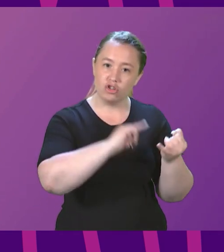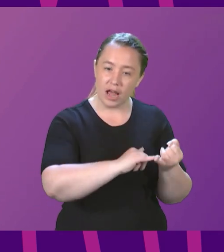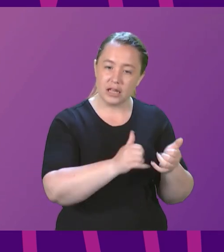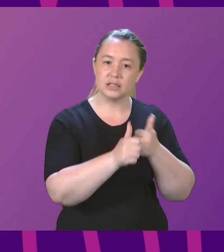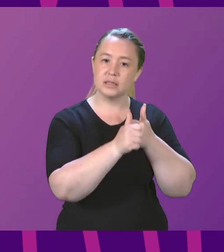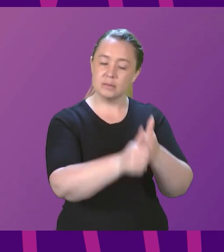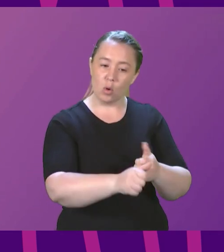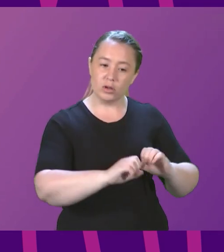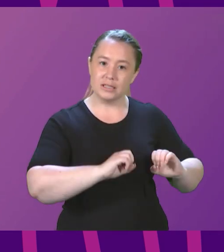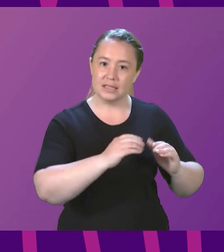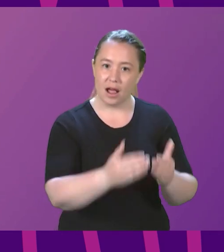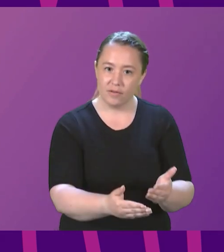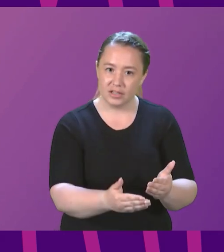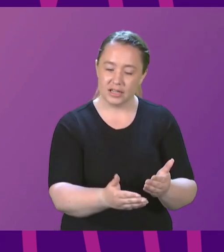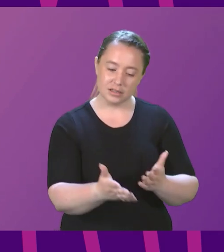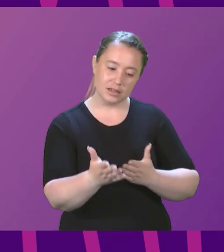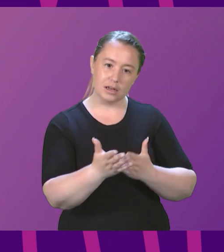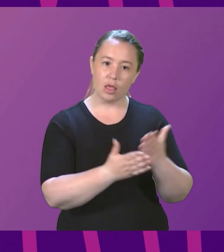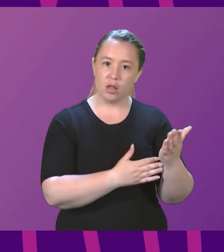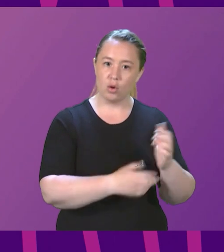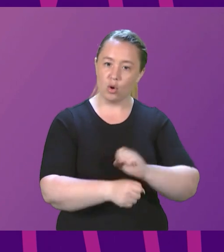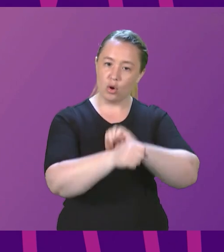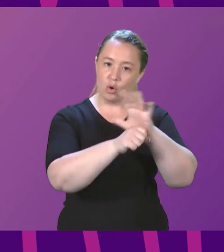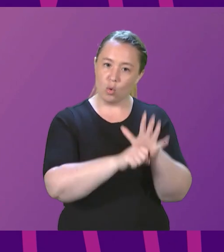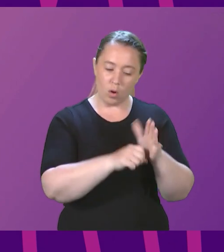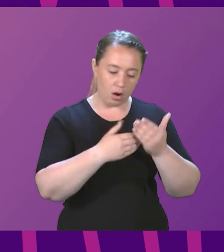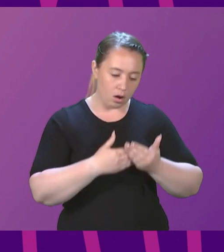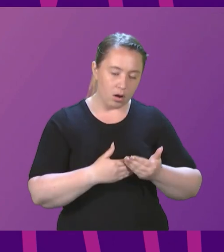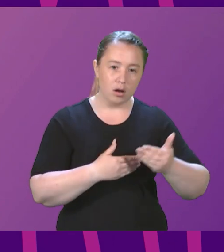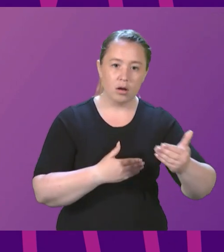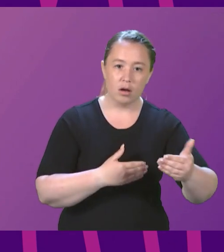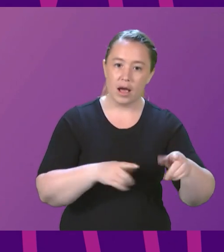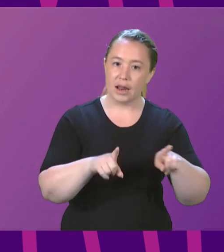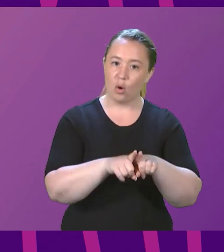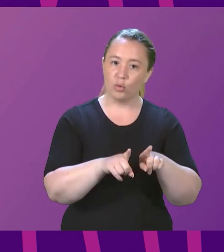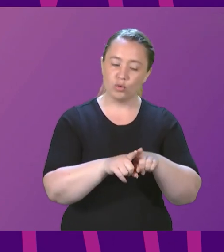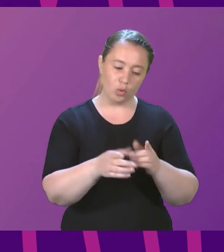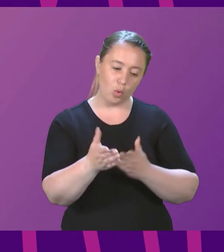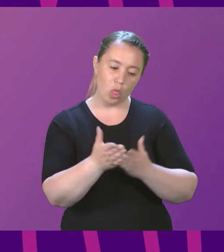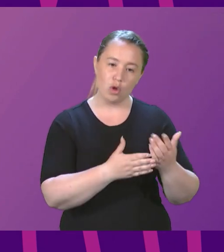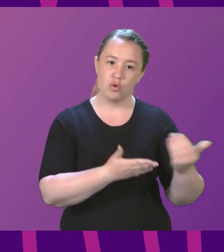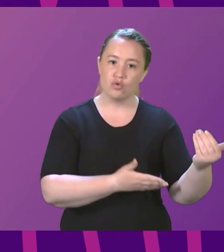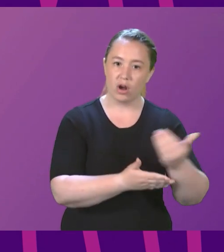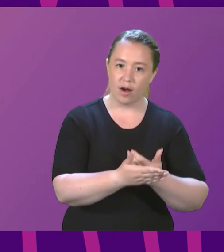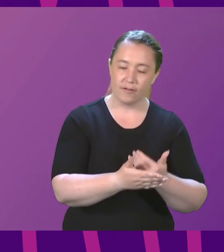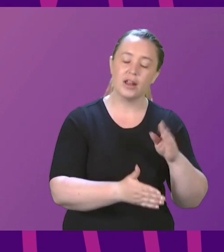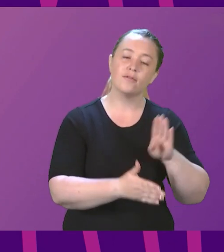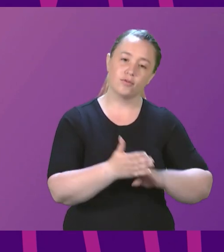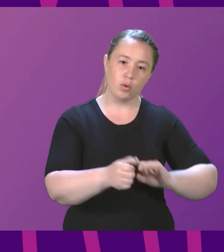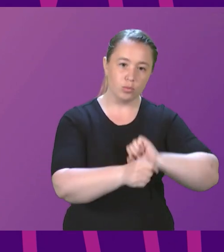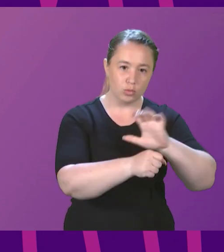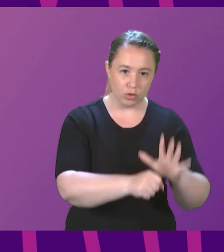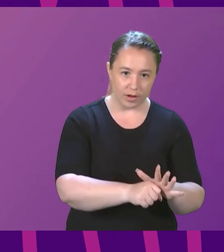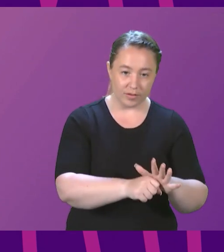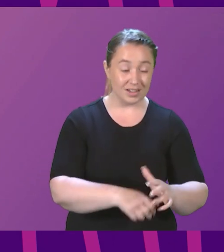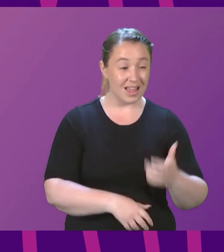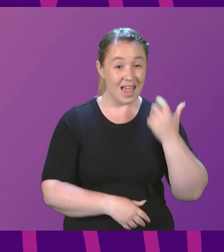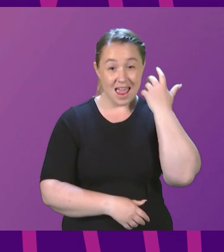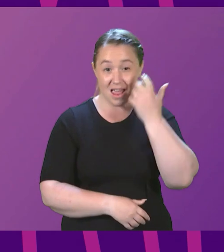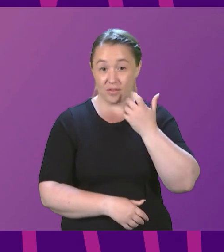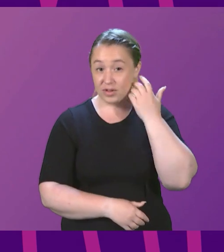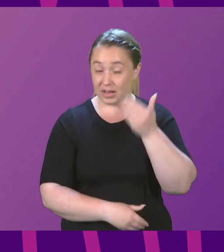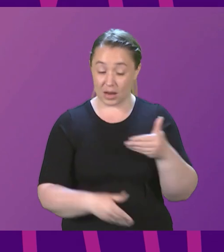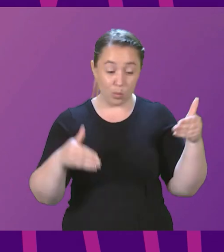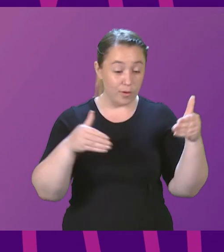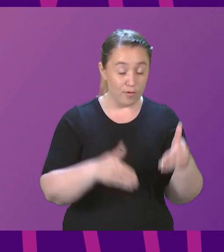through the remainder of COVID and, of course, through the recovery from COVID. Every single day, we focus